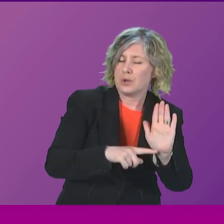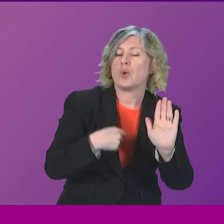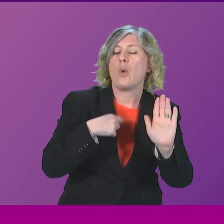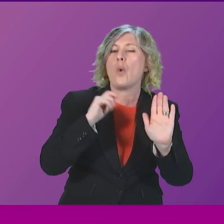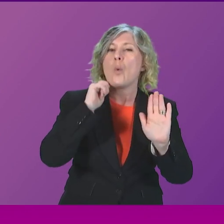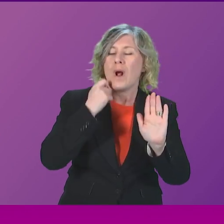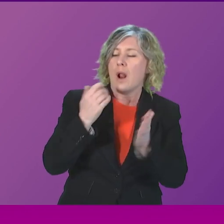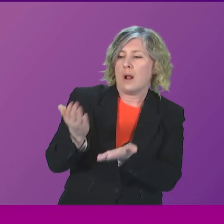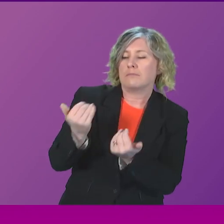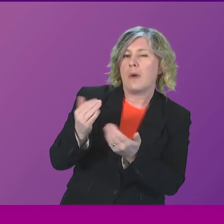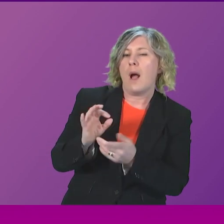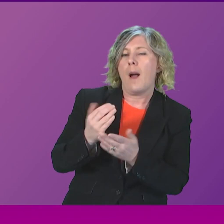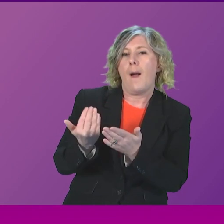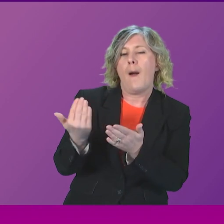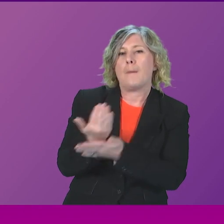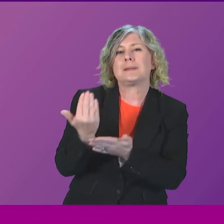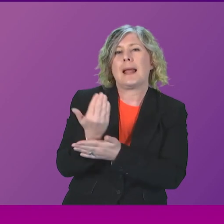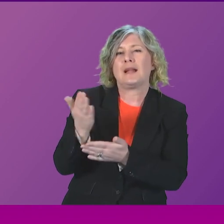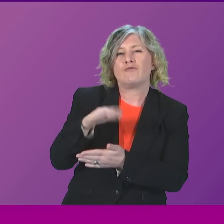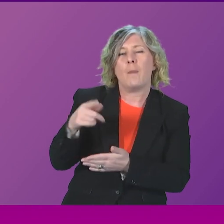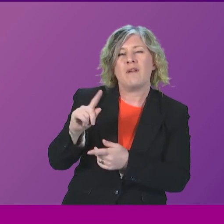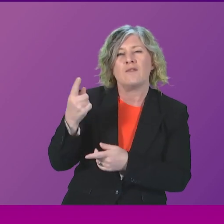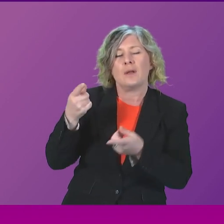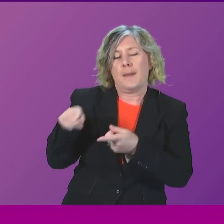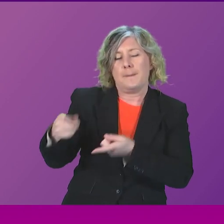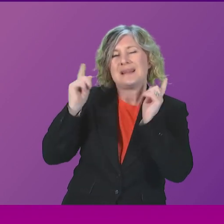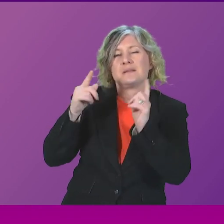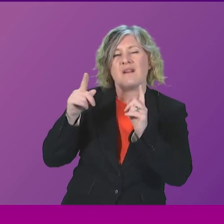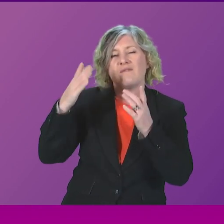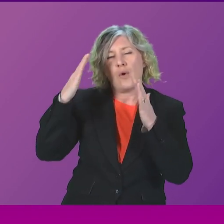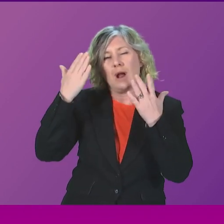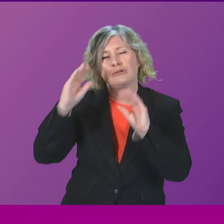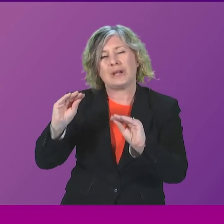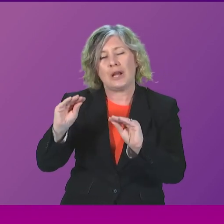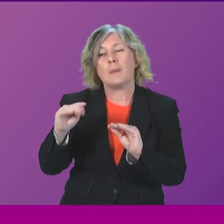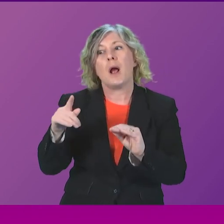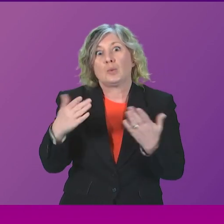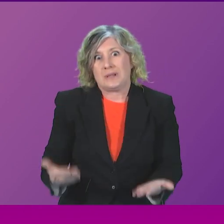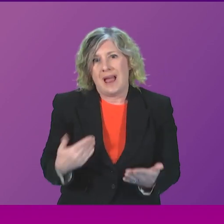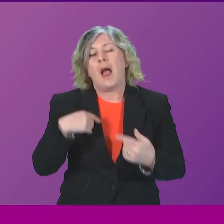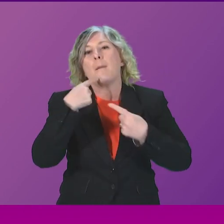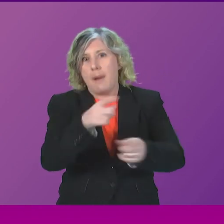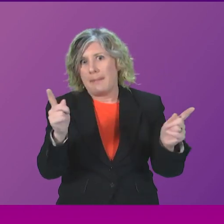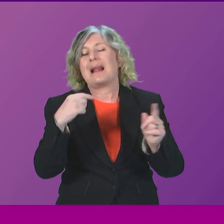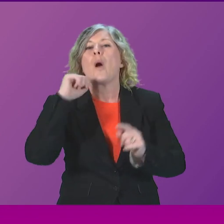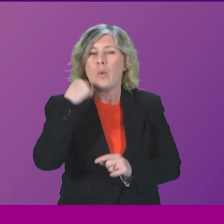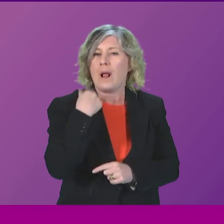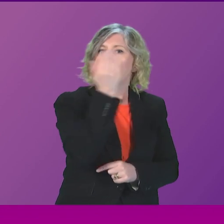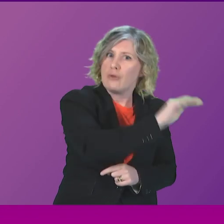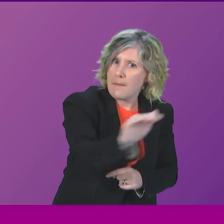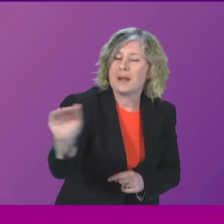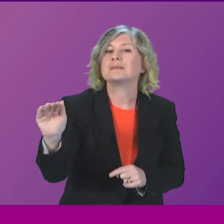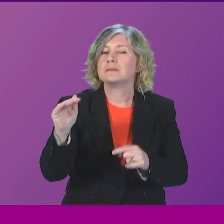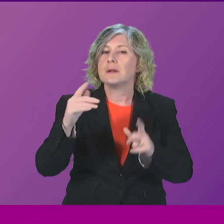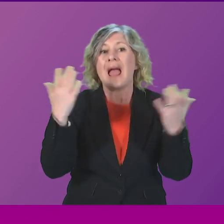And, of course, while these are decisions for colleges to make, I will remind them again today publicly that fair work